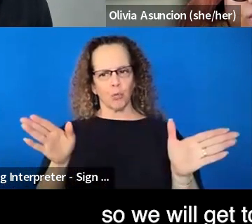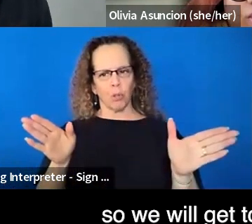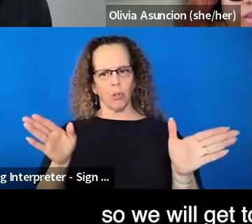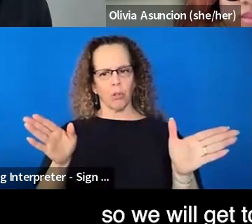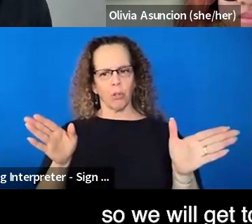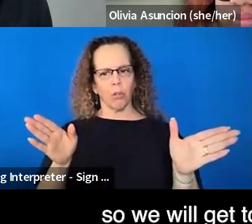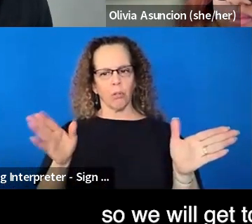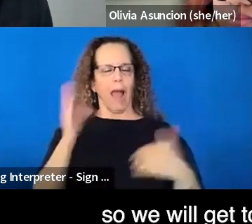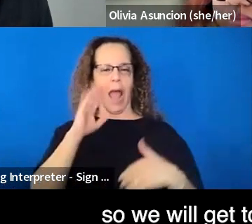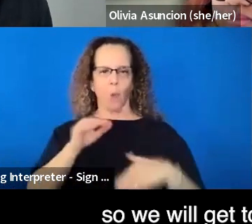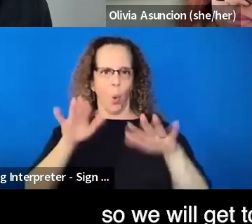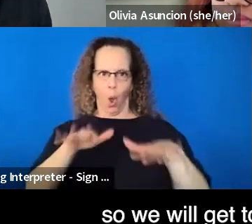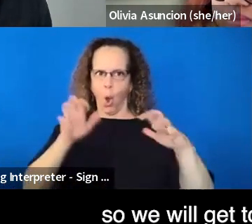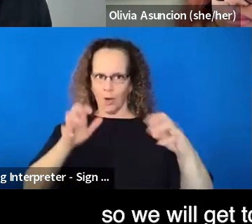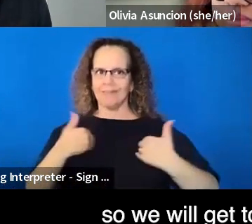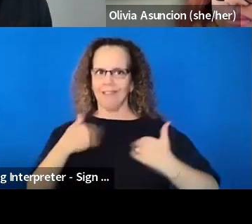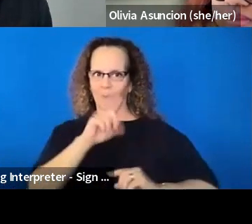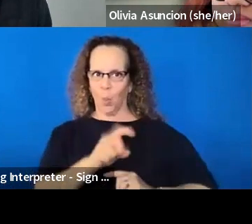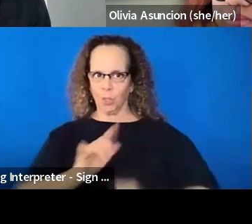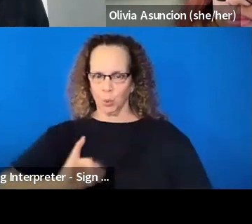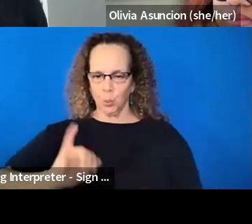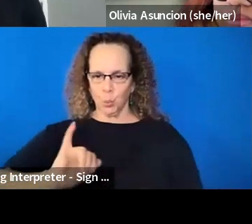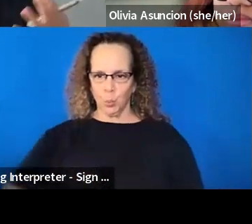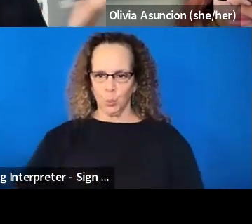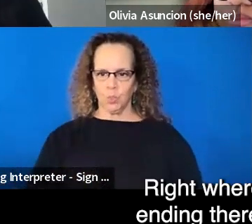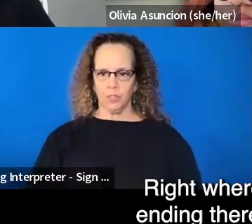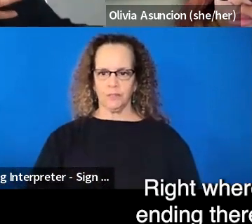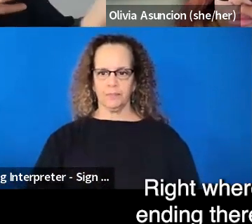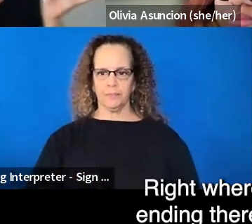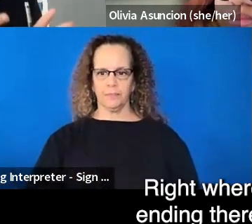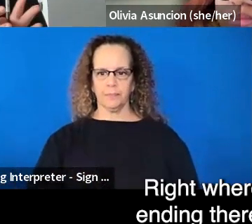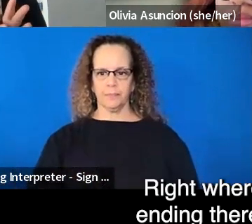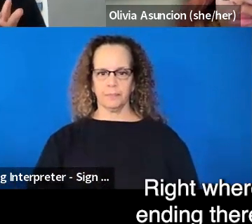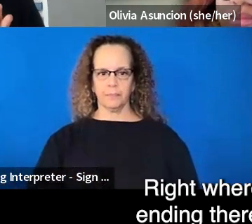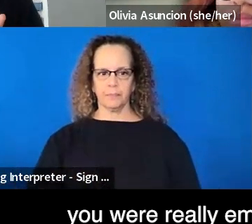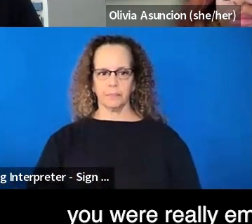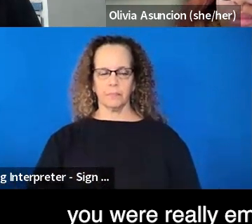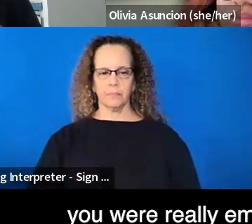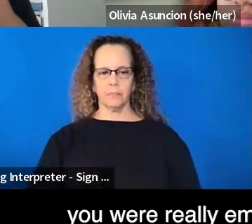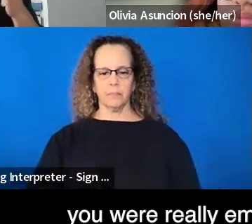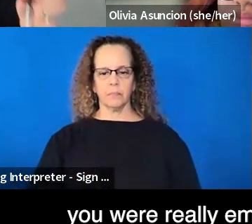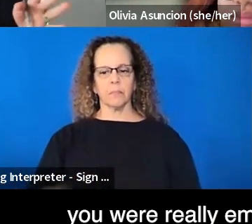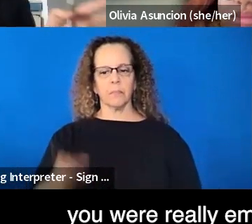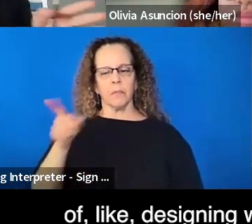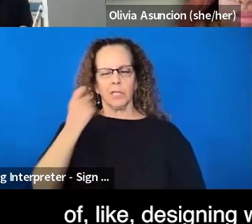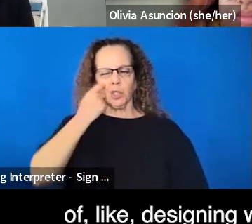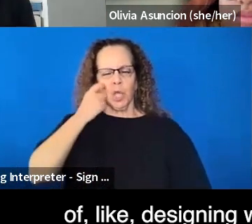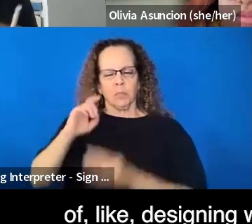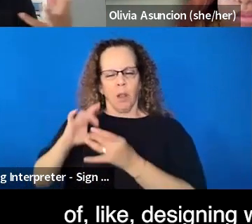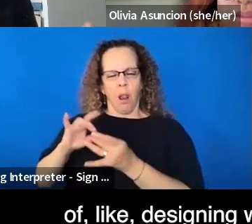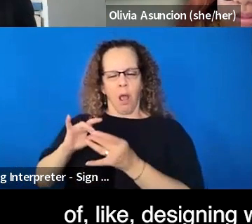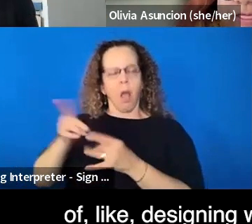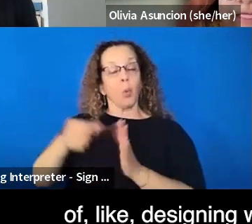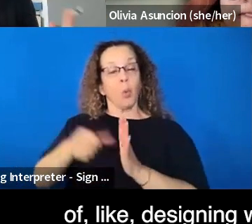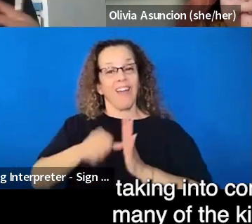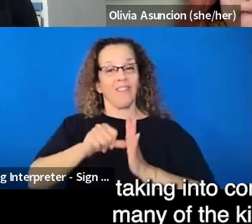already has questions. So we will get to those as well. The right where you were ending there, Christine, you were really emphasizing the idea of